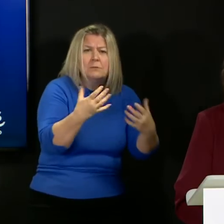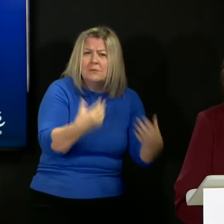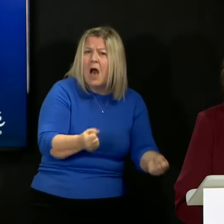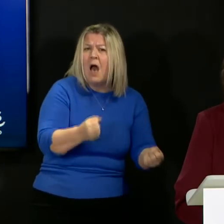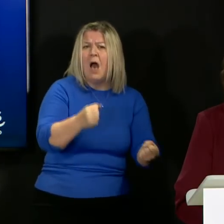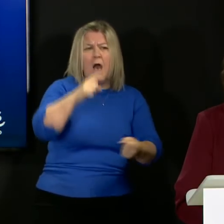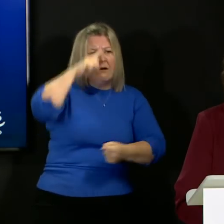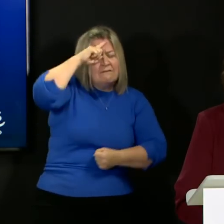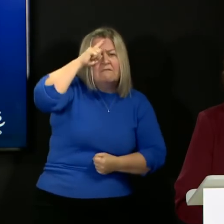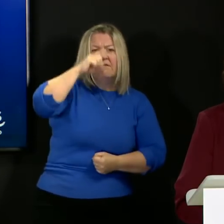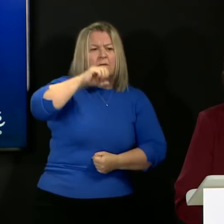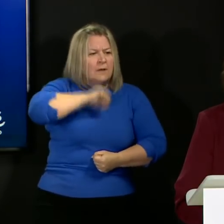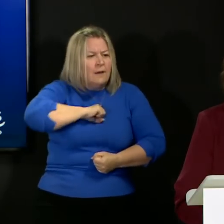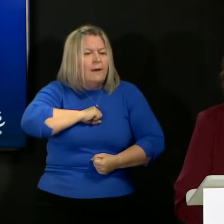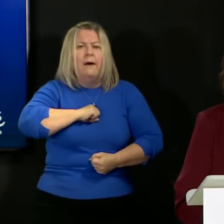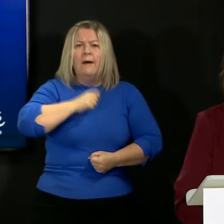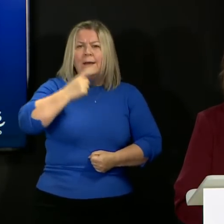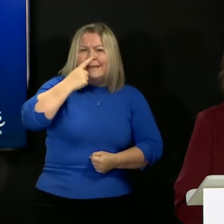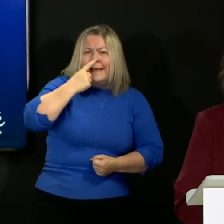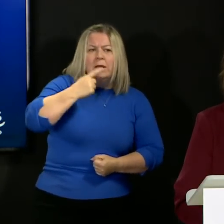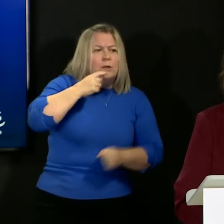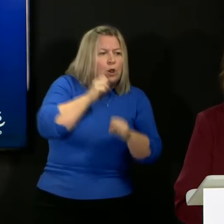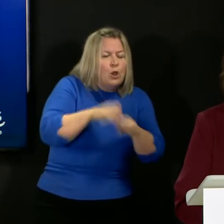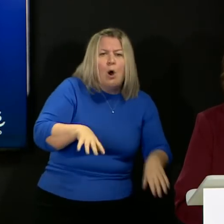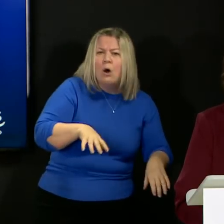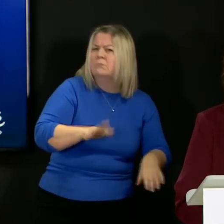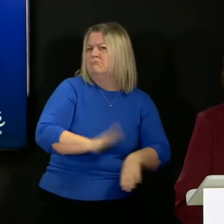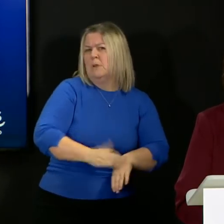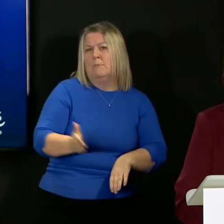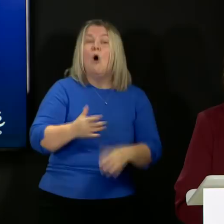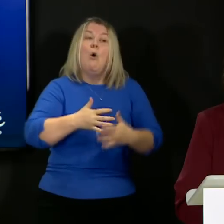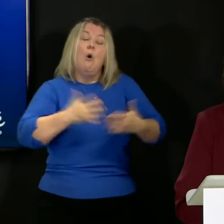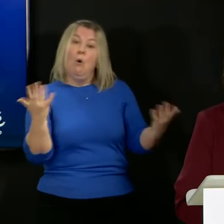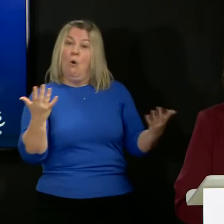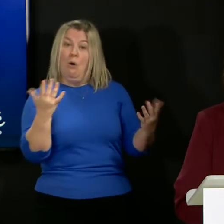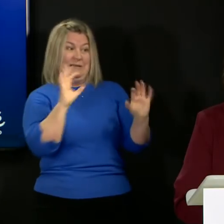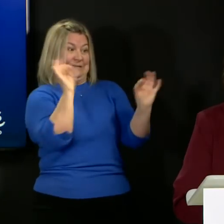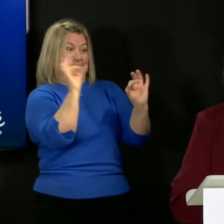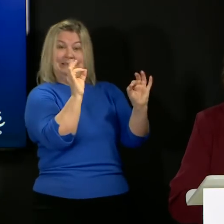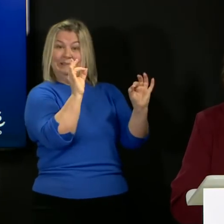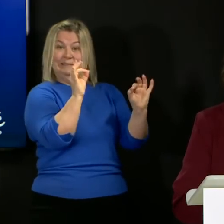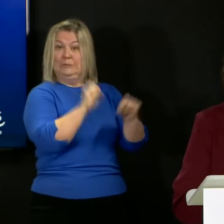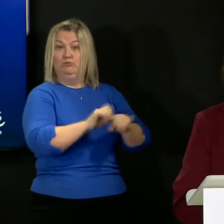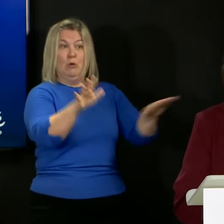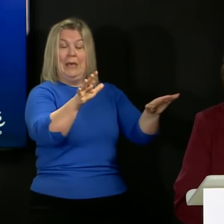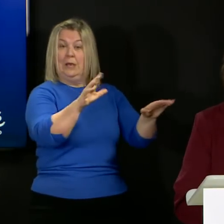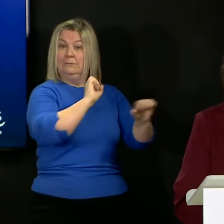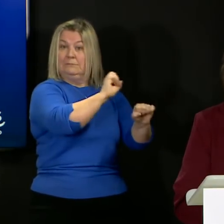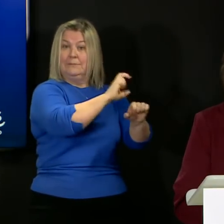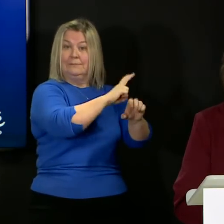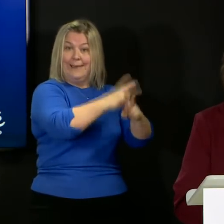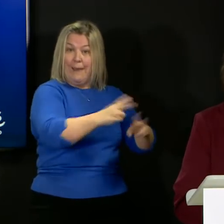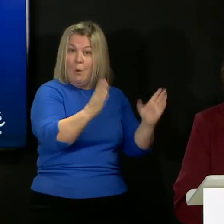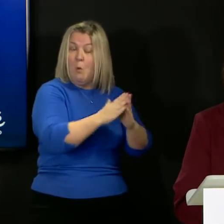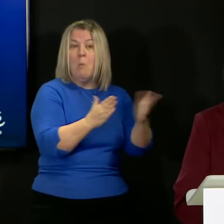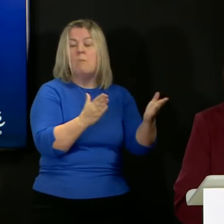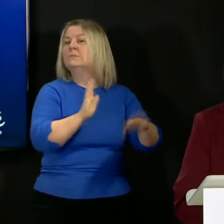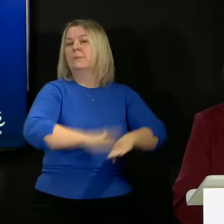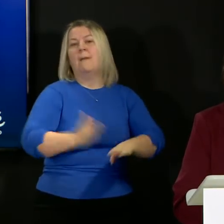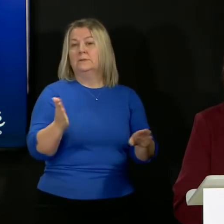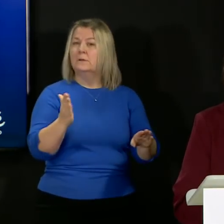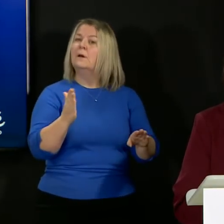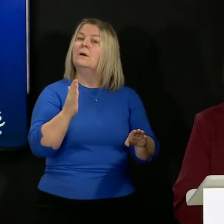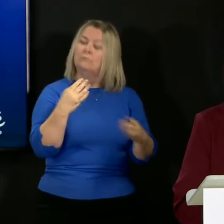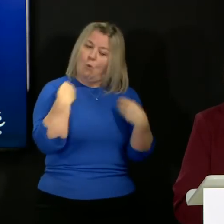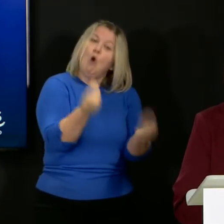of whether there is an ongoing outbreak in the care home where they work. This testing will have to be carried out on a repeating